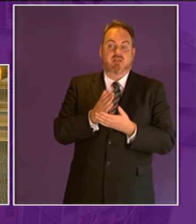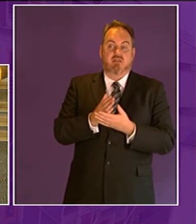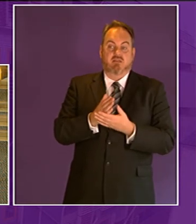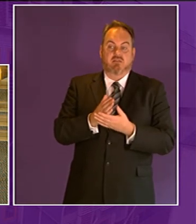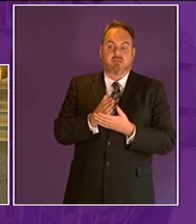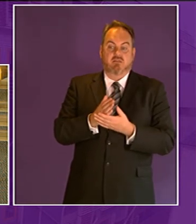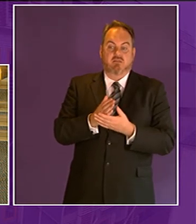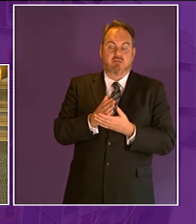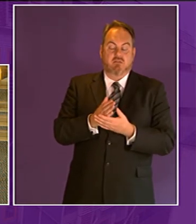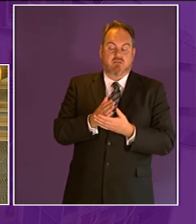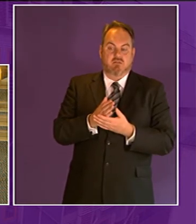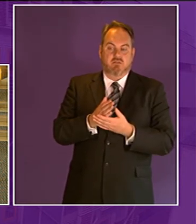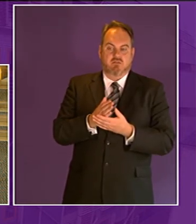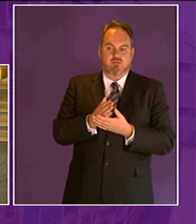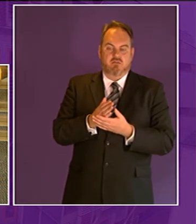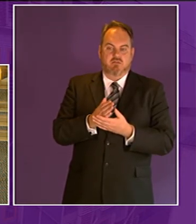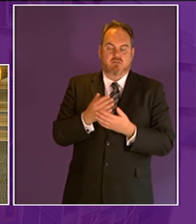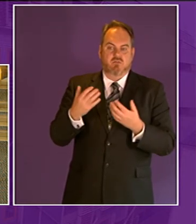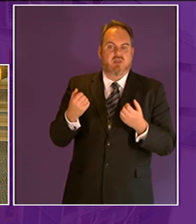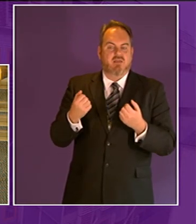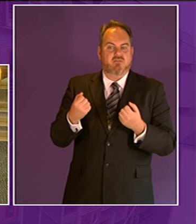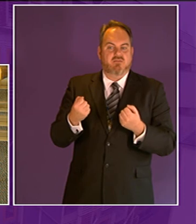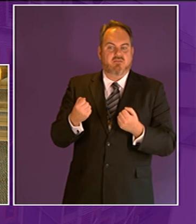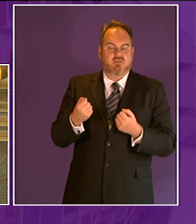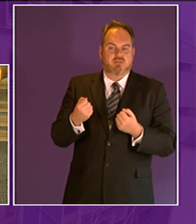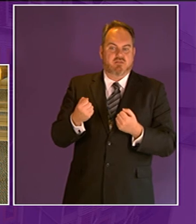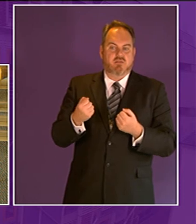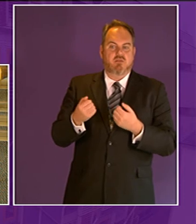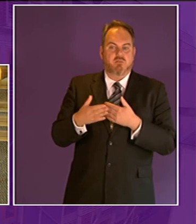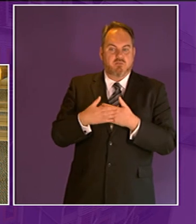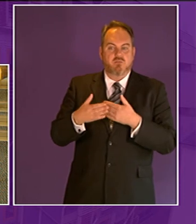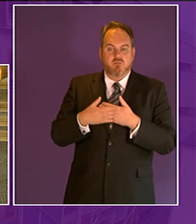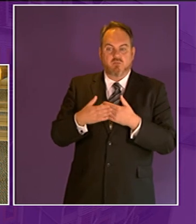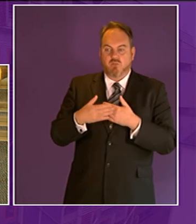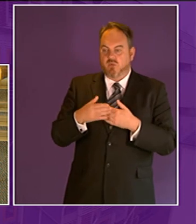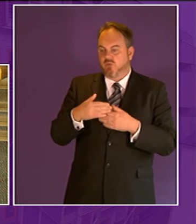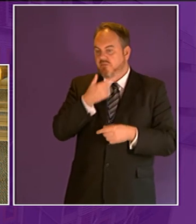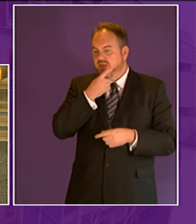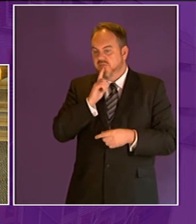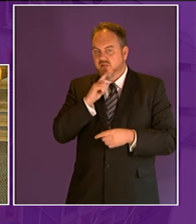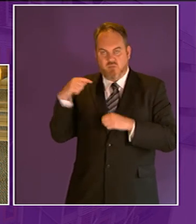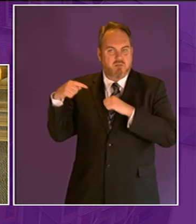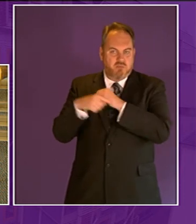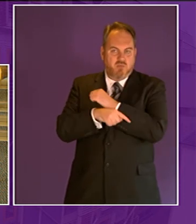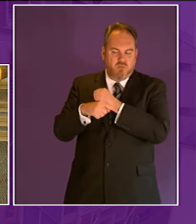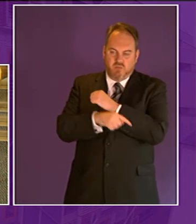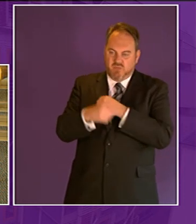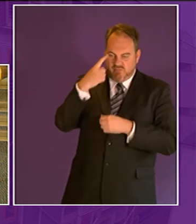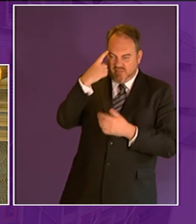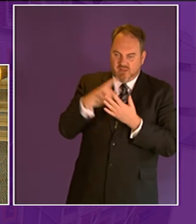in our more in our less advantaged communities and i think it's important that we do look at the work that is being done in some